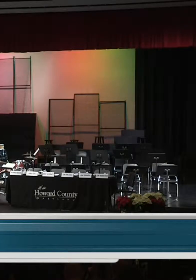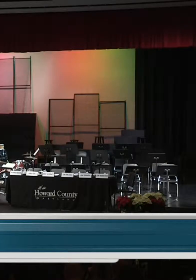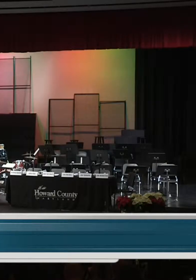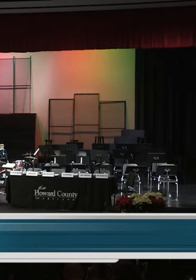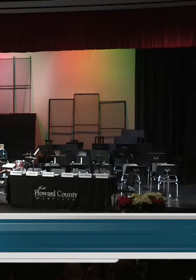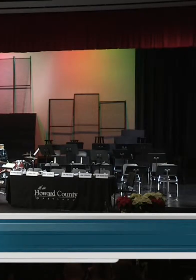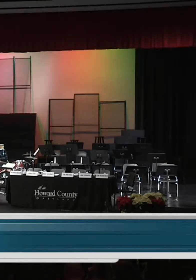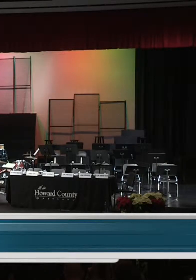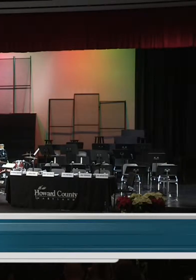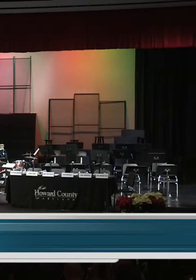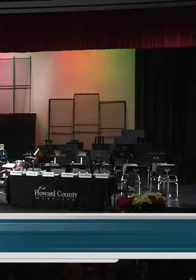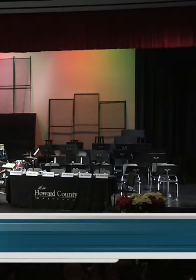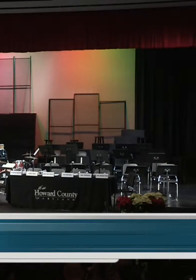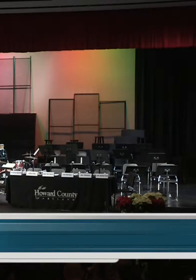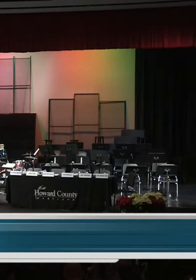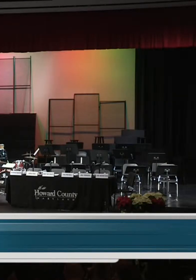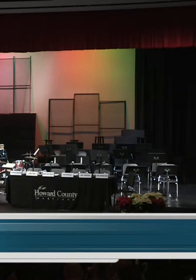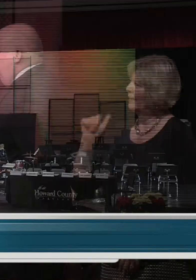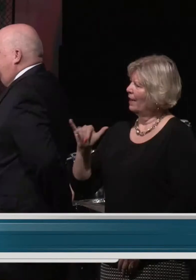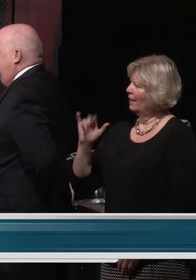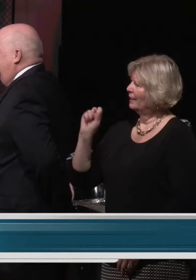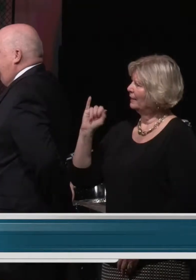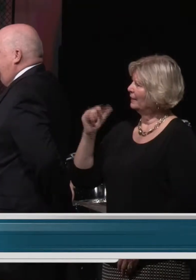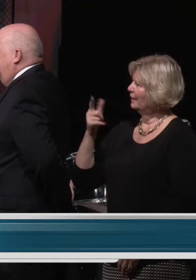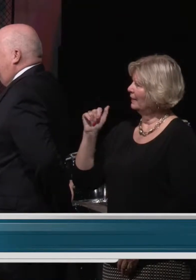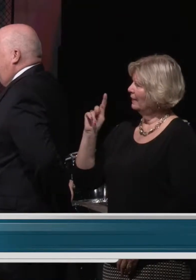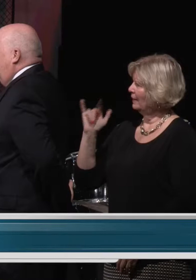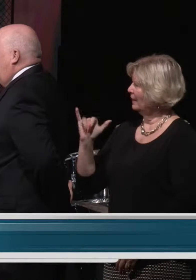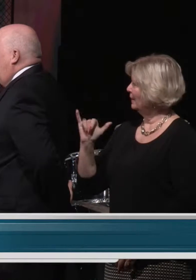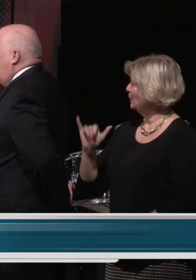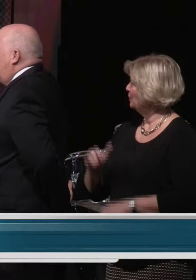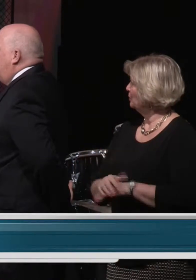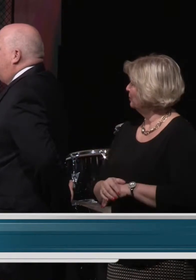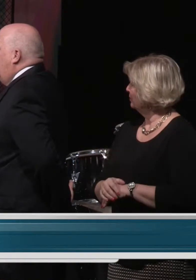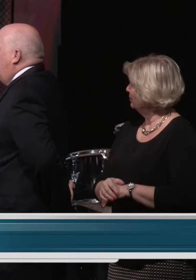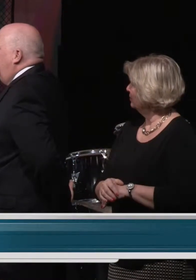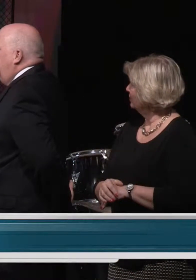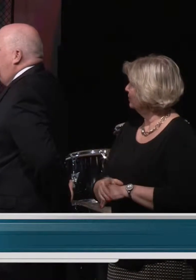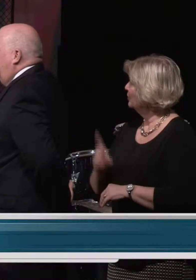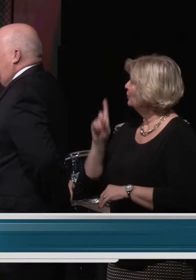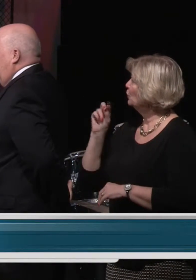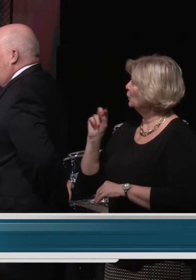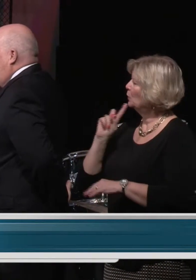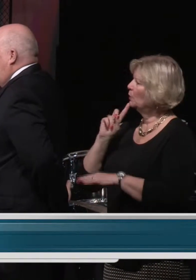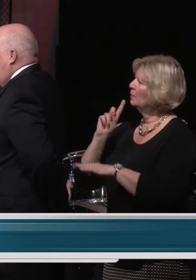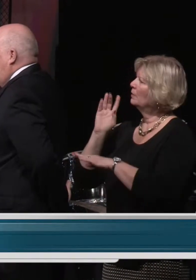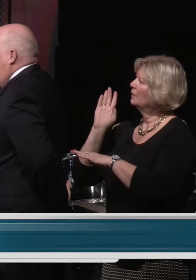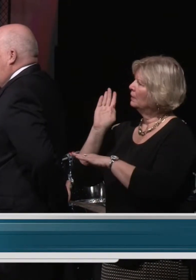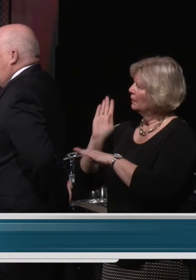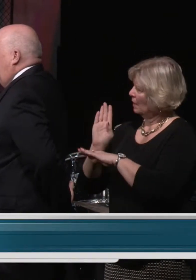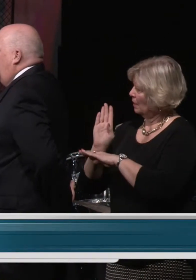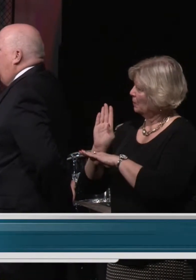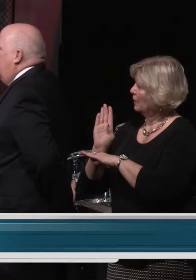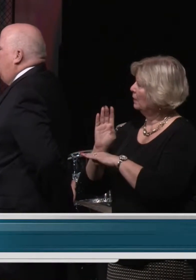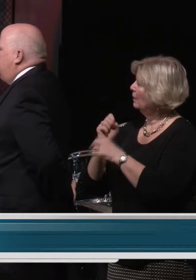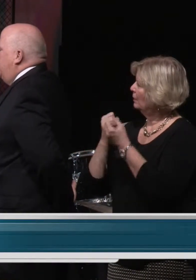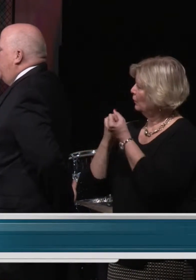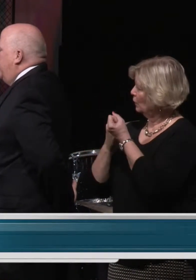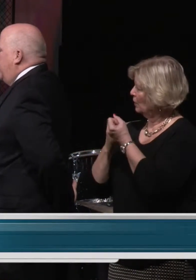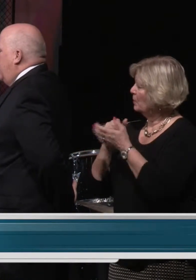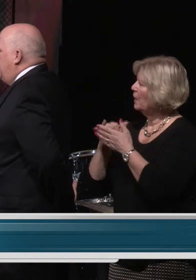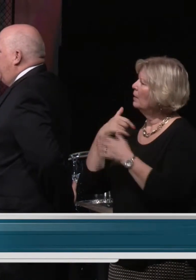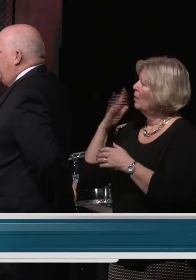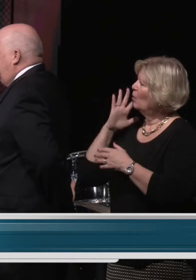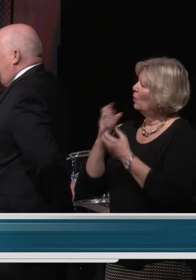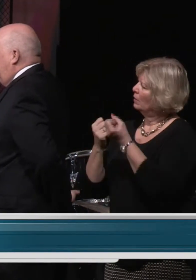I, Mary Kay Sigety, do solemnly affirm that I will